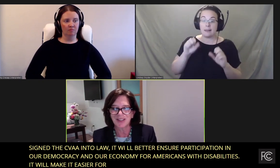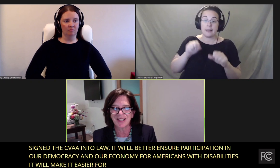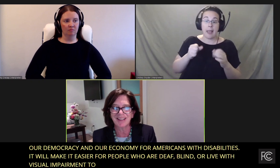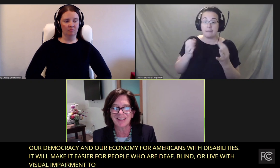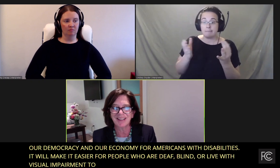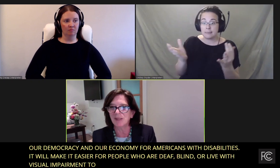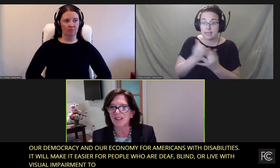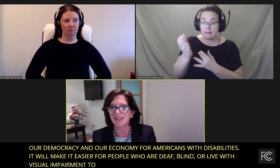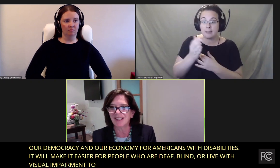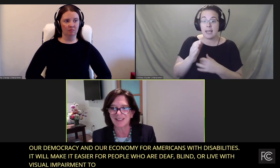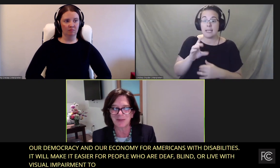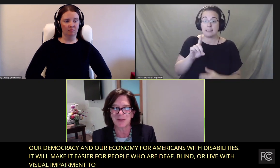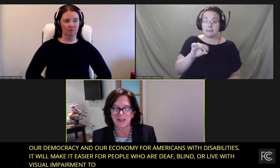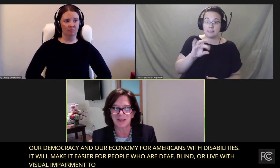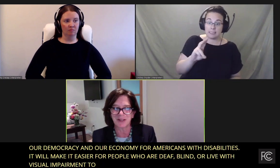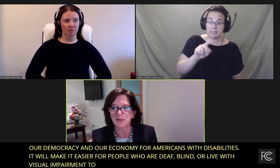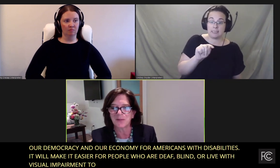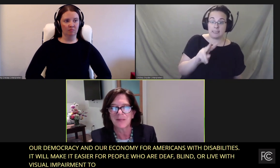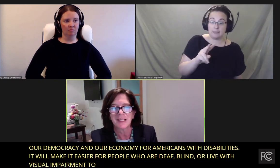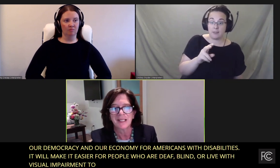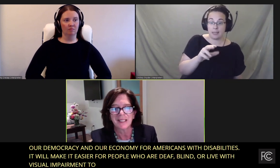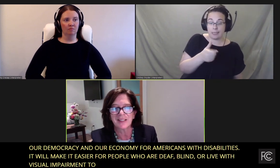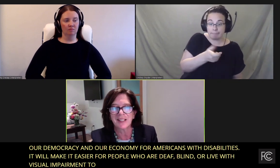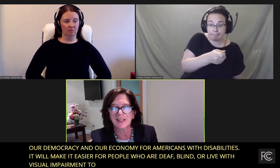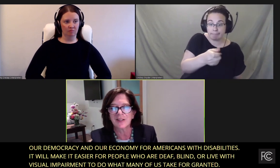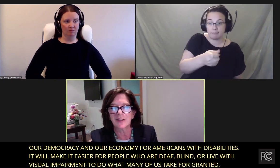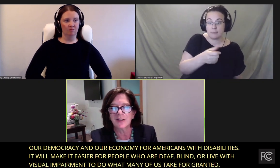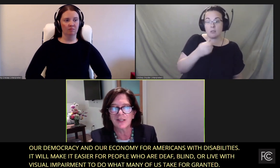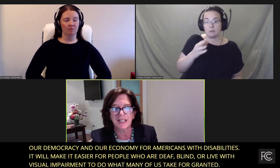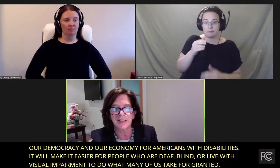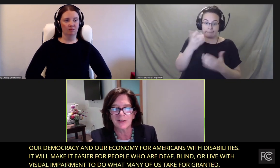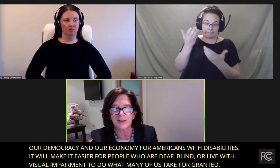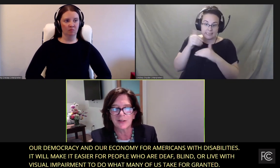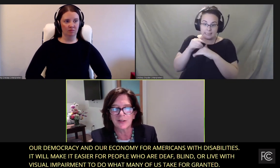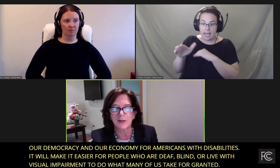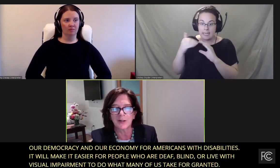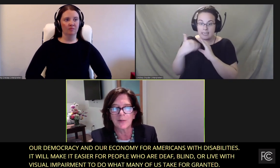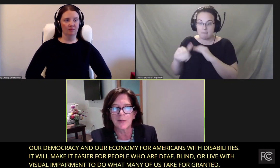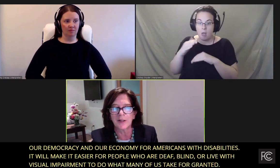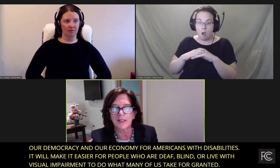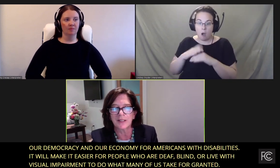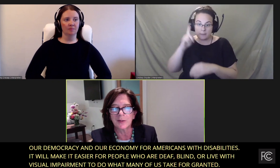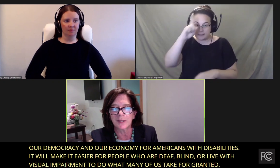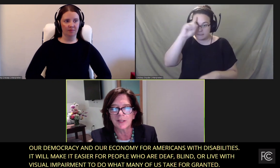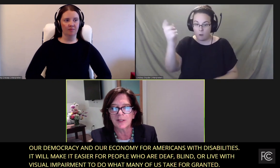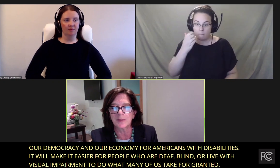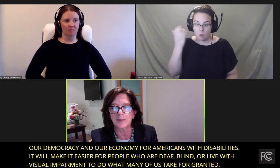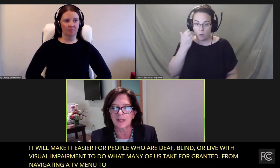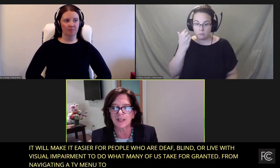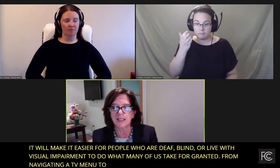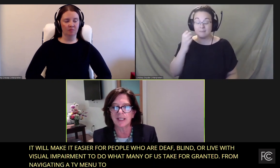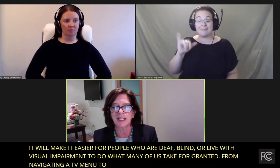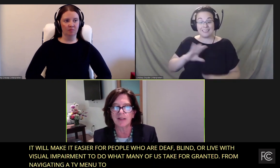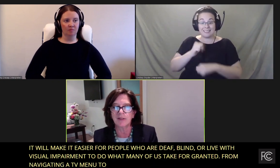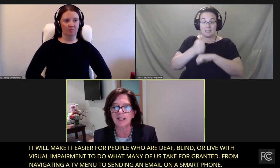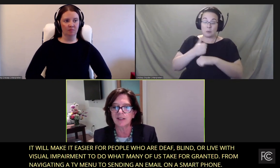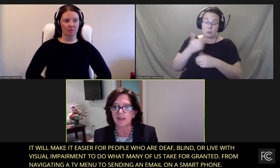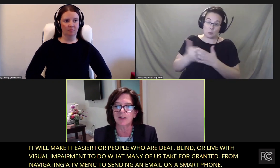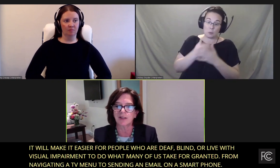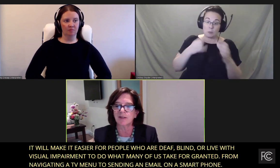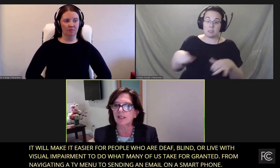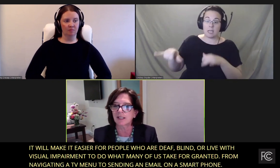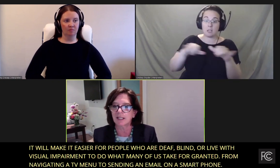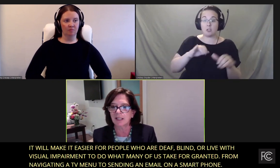or sending an email on a smartphone. Diane It sets new standards so that Americans with disabilities can take